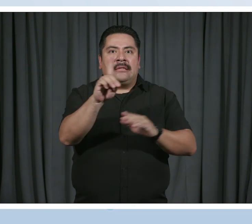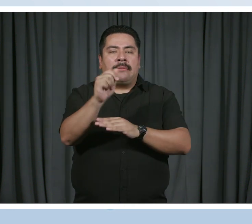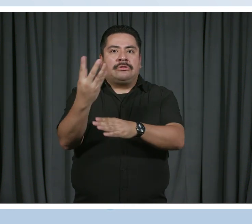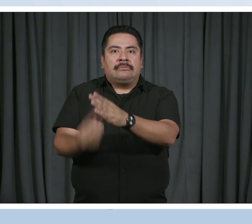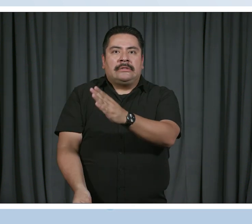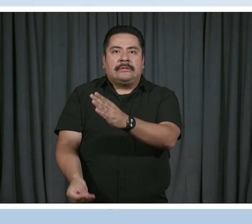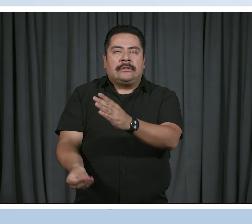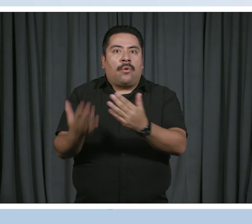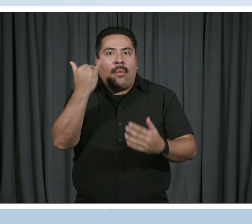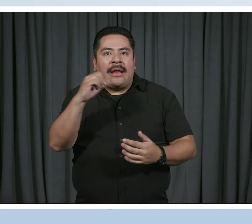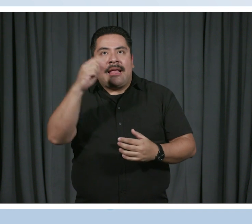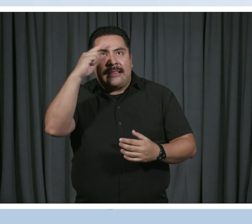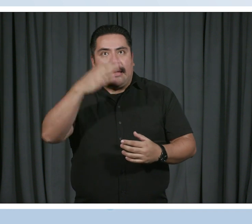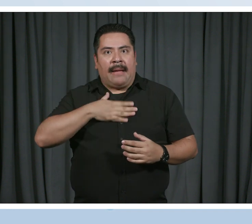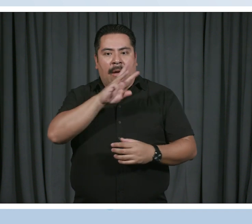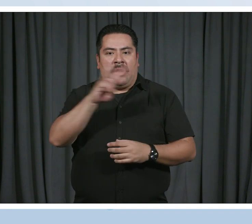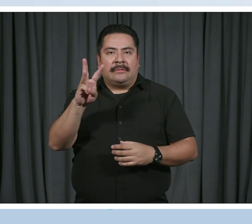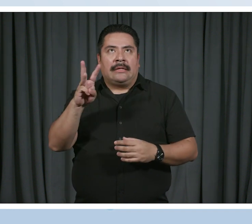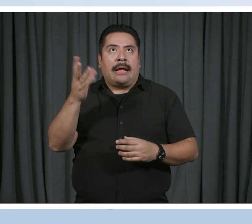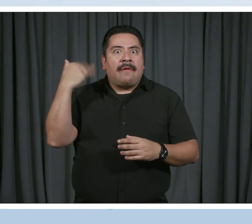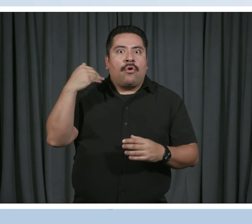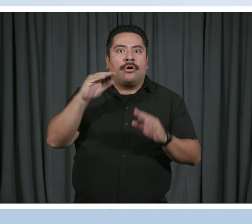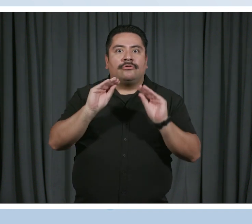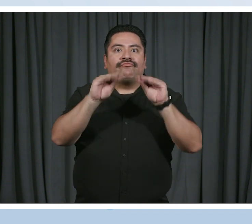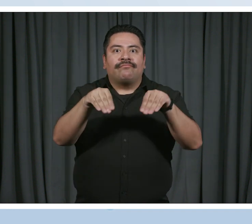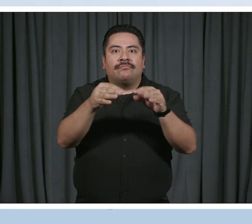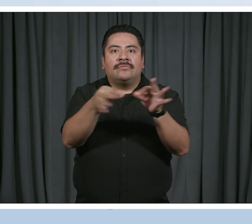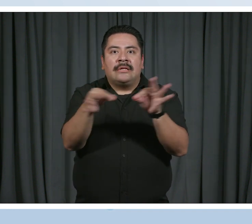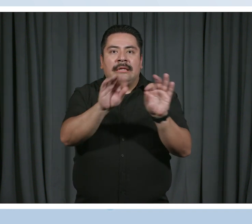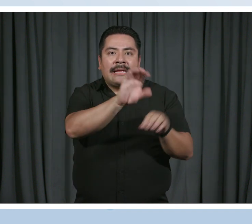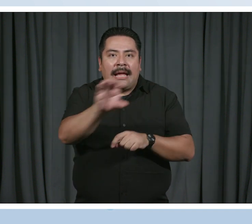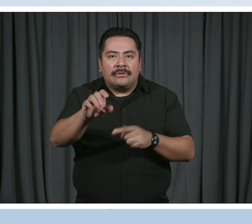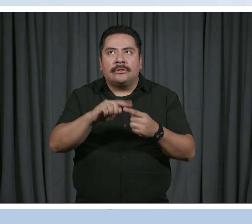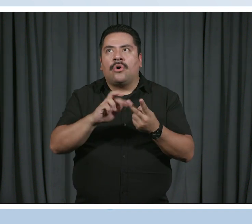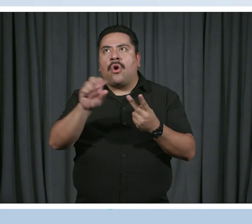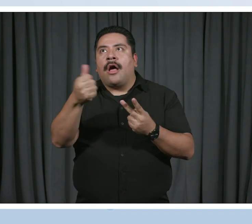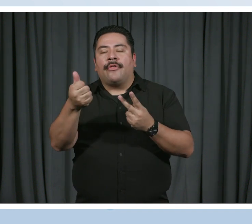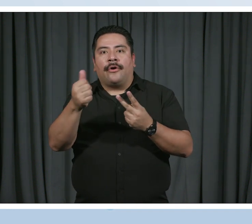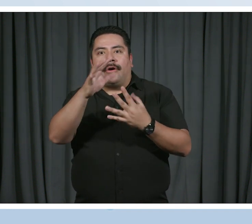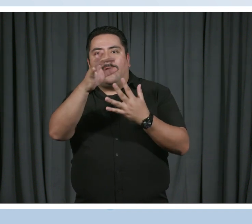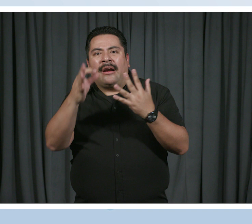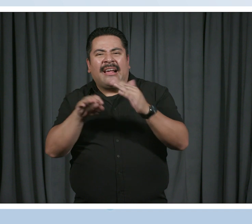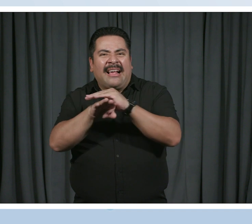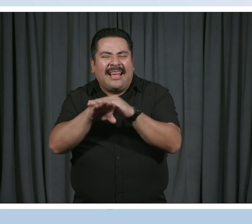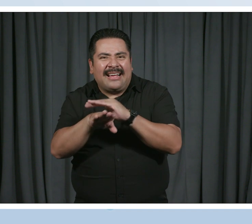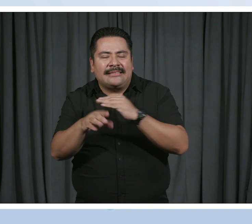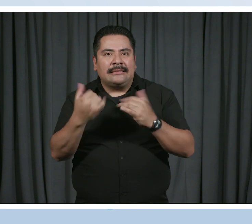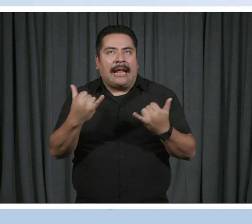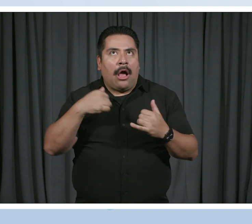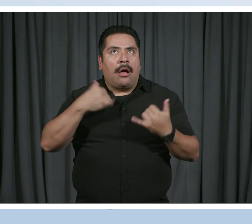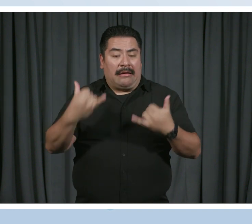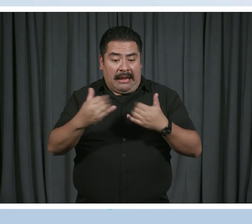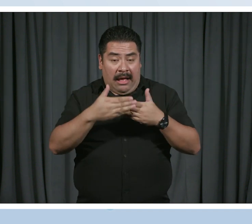to put captions on my website, or I didn't think to, you know, include different things. And so now it's just something that's always in